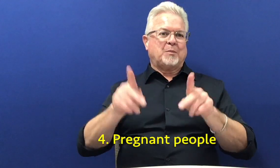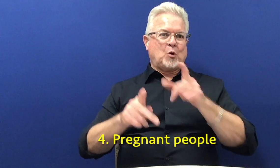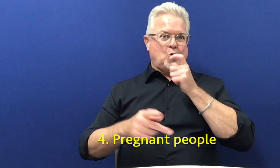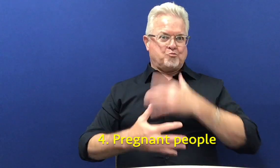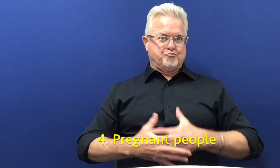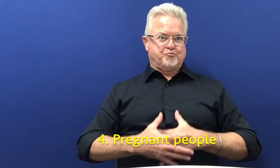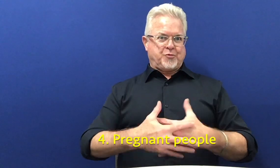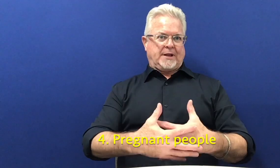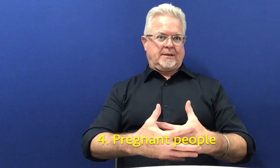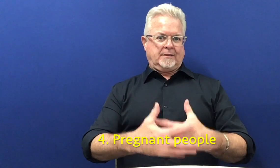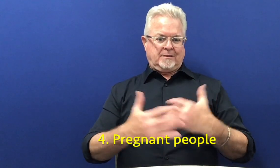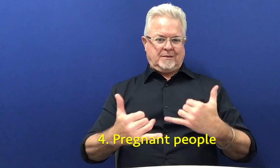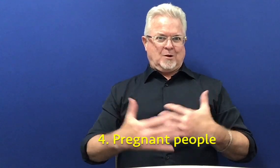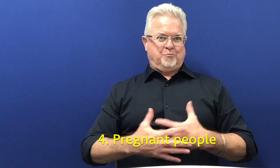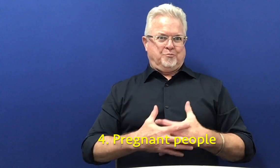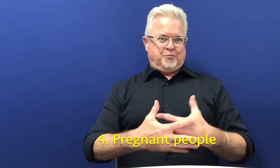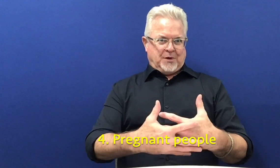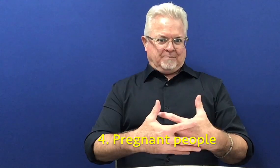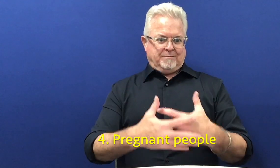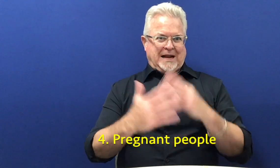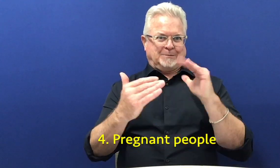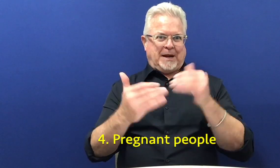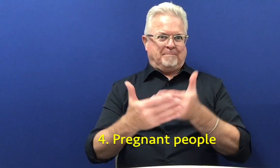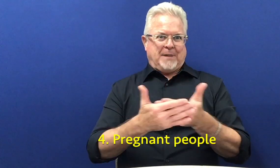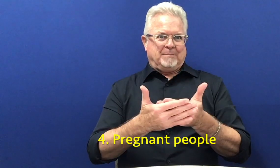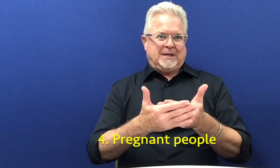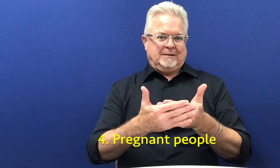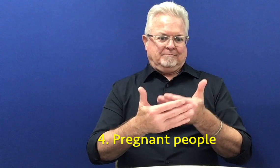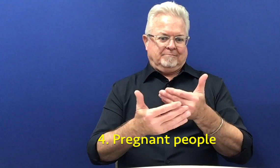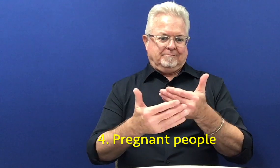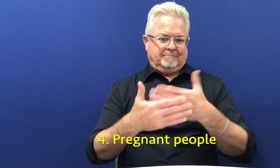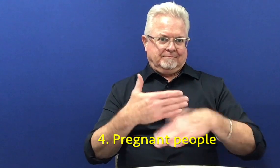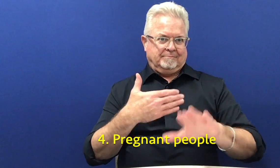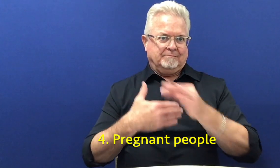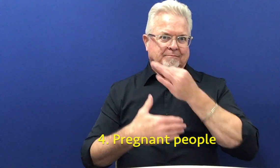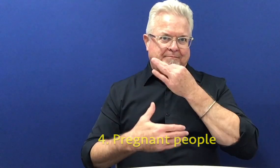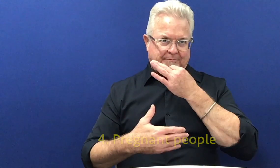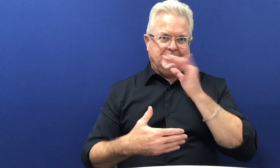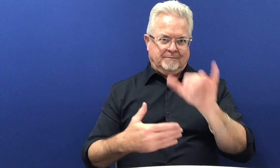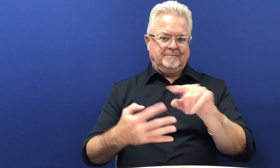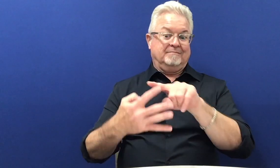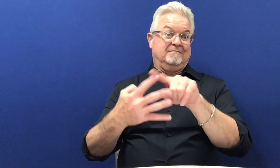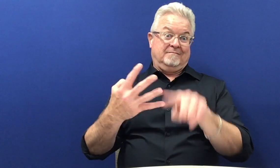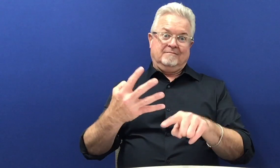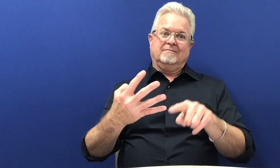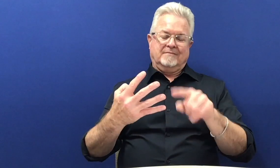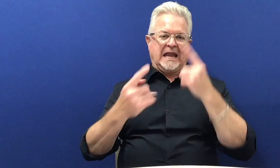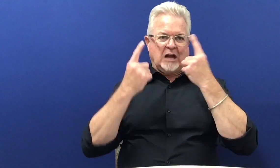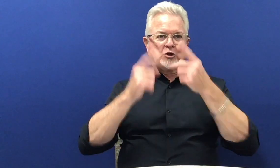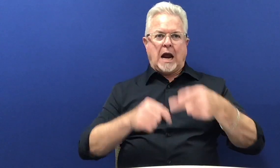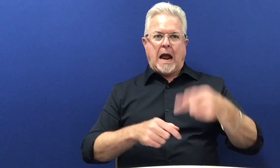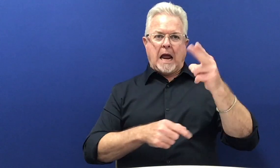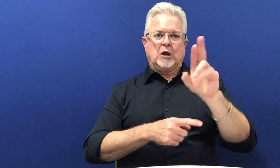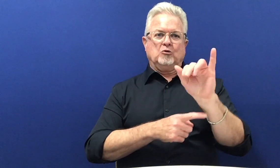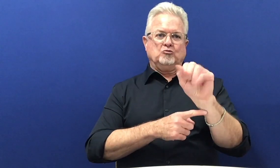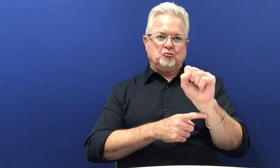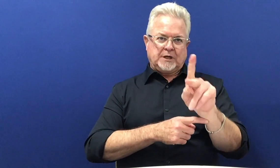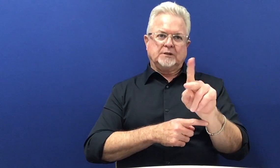And people who are pregnant. If you're expecting a baby, you are at a higher risk